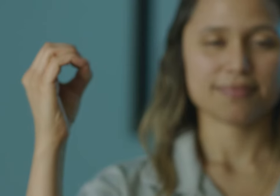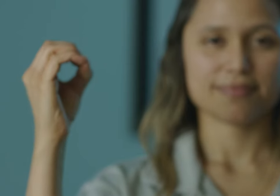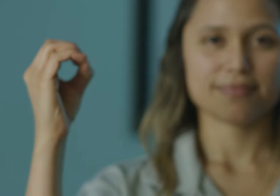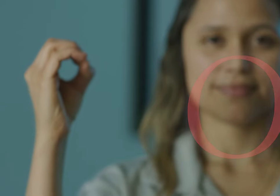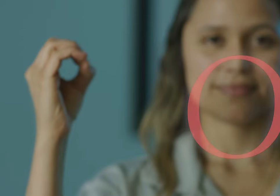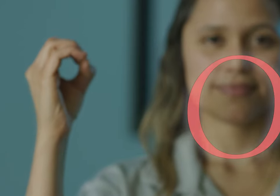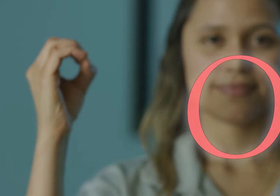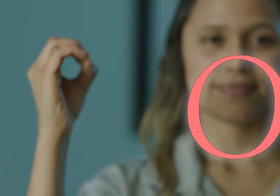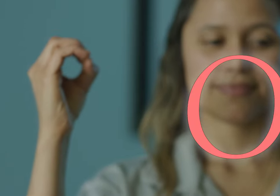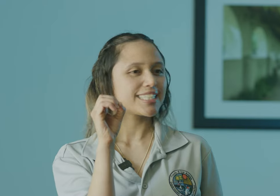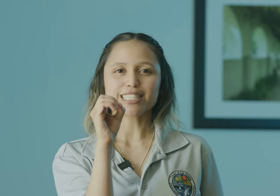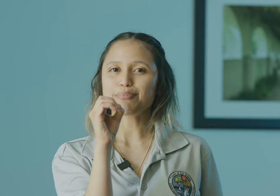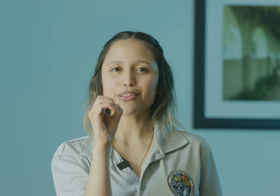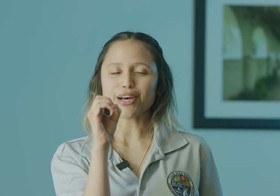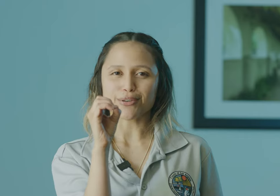O. Simple O.